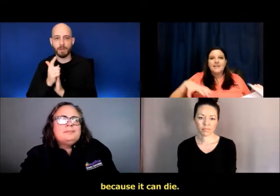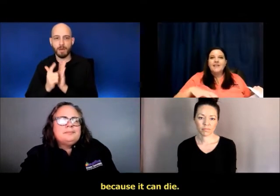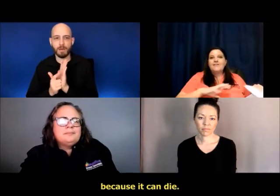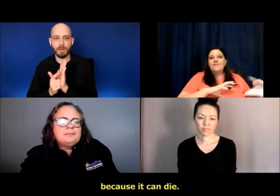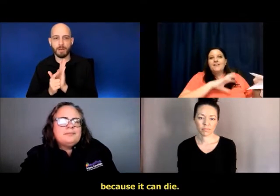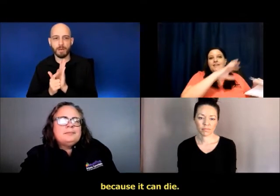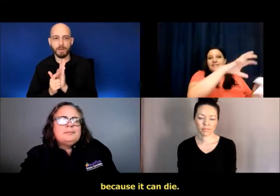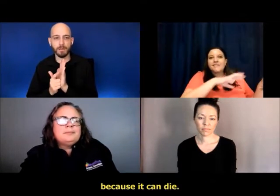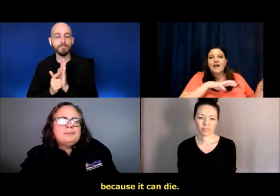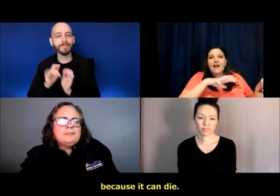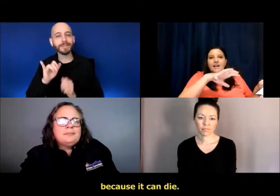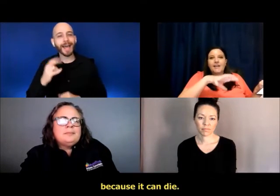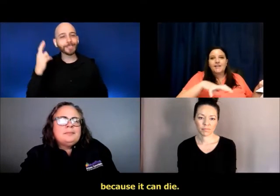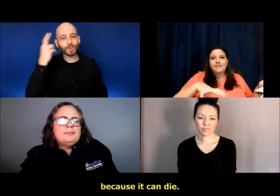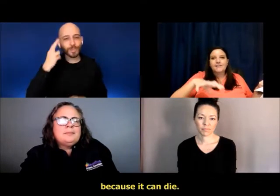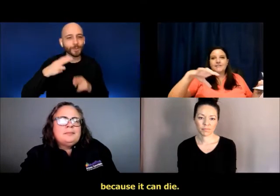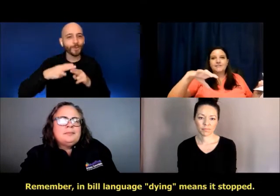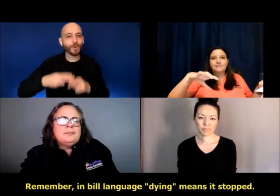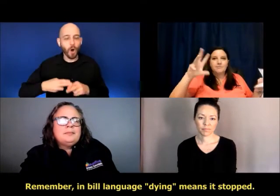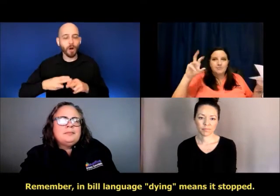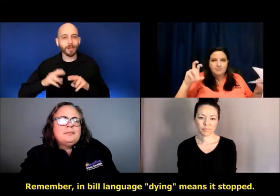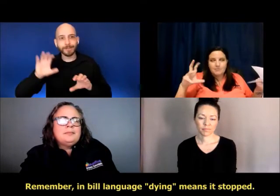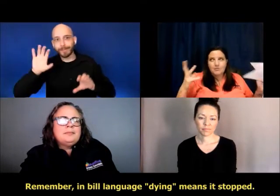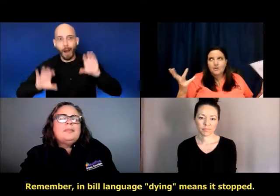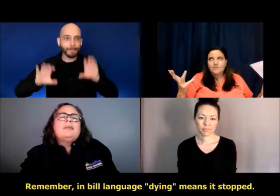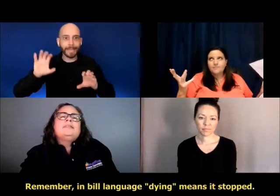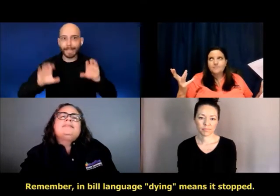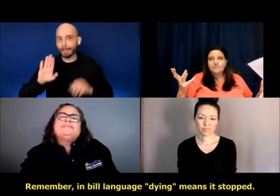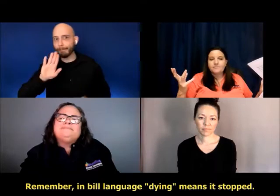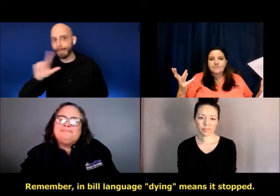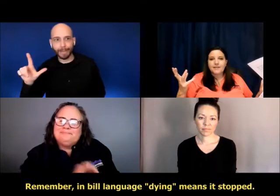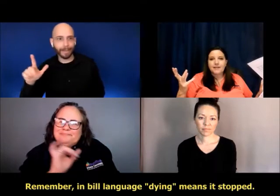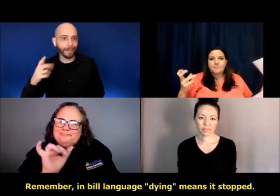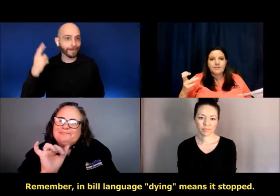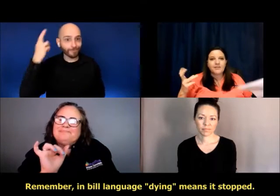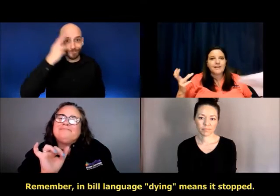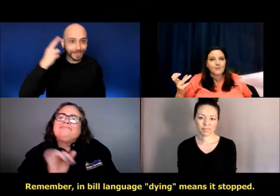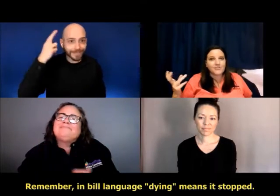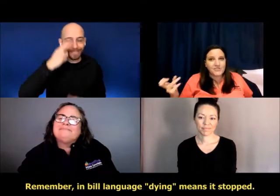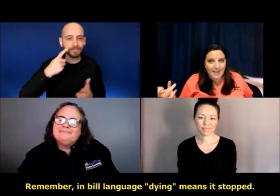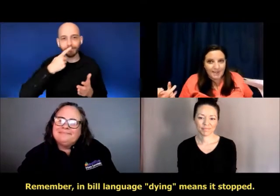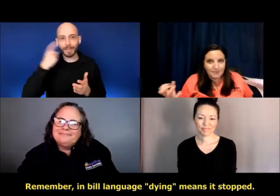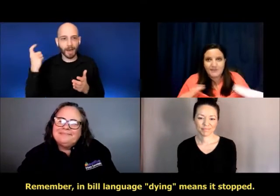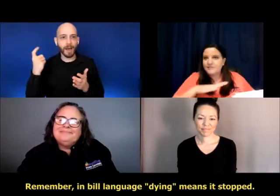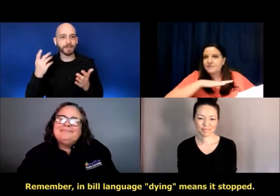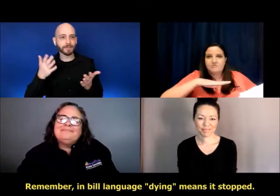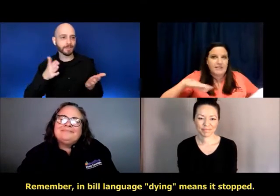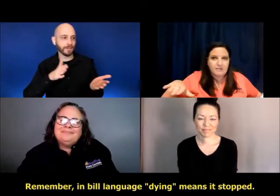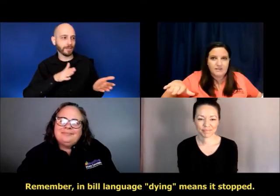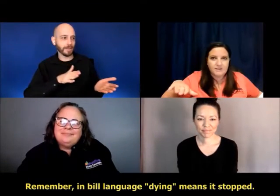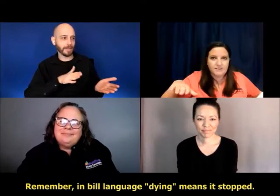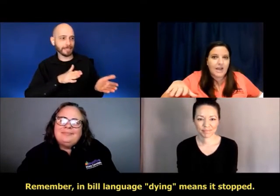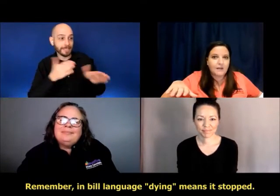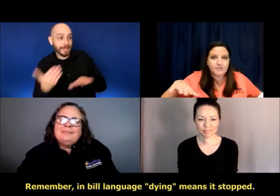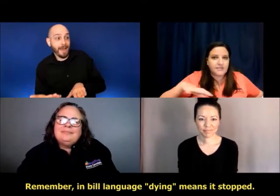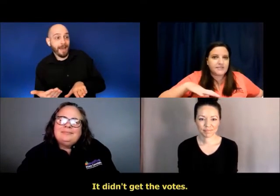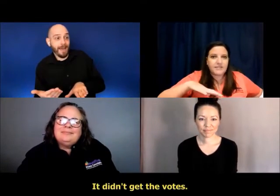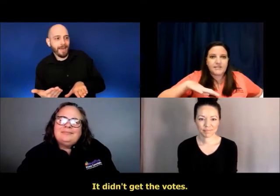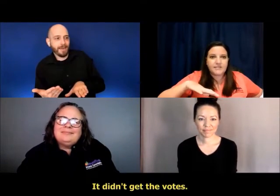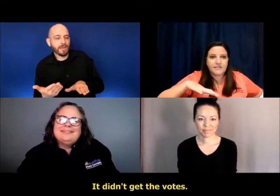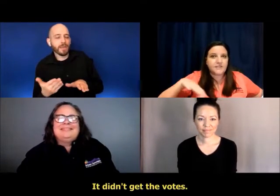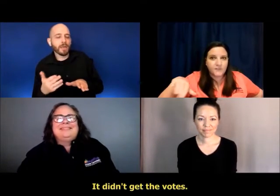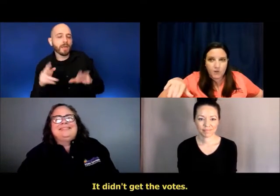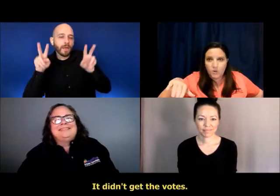because it can die. And remember a bill language dying means it stopped.